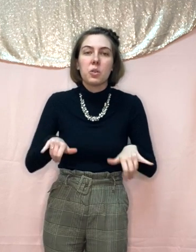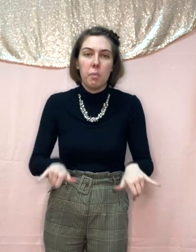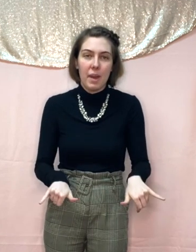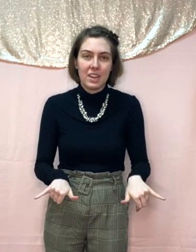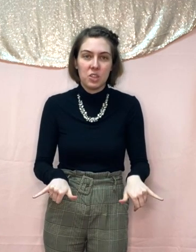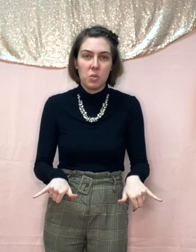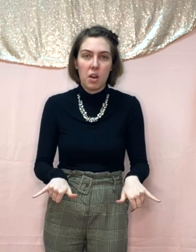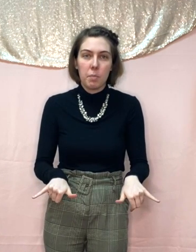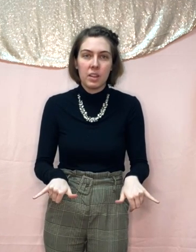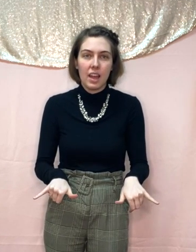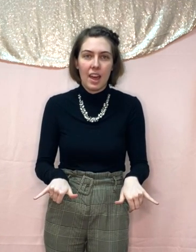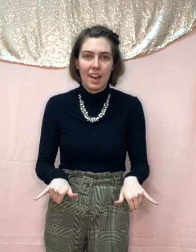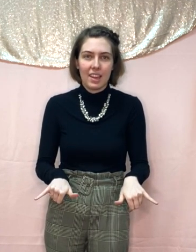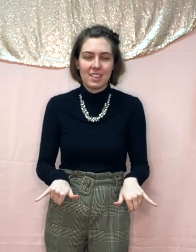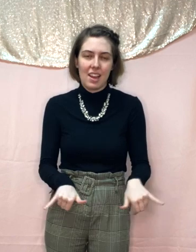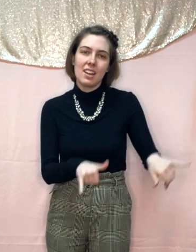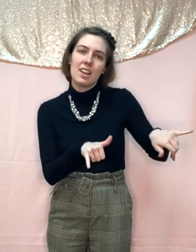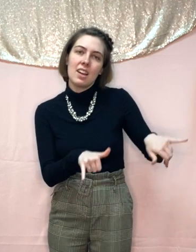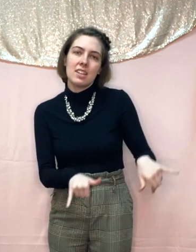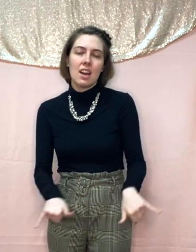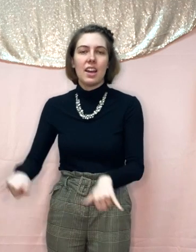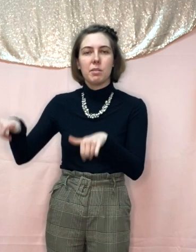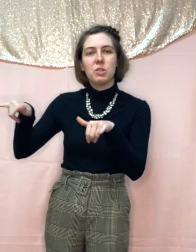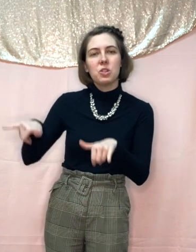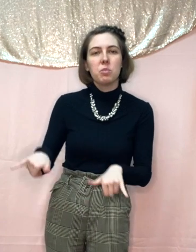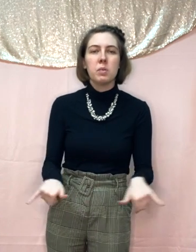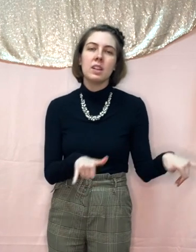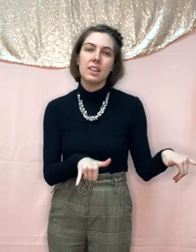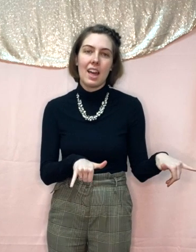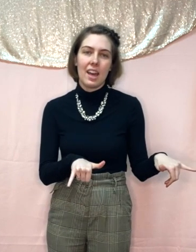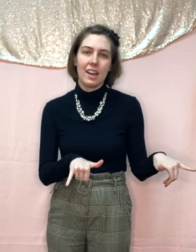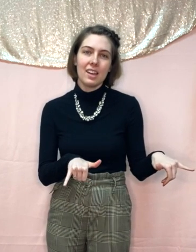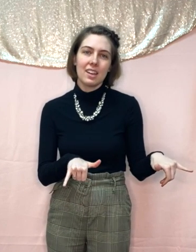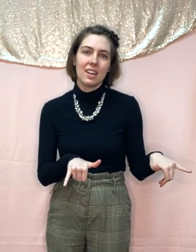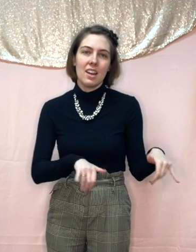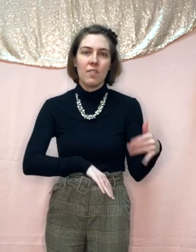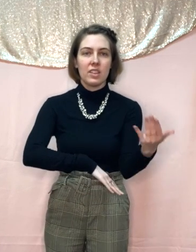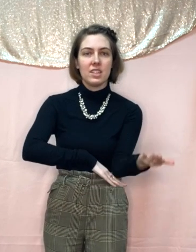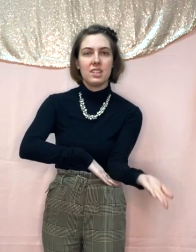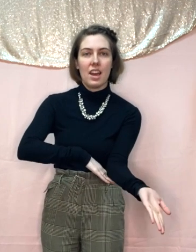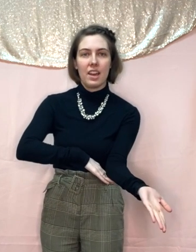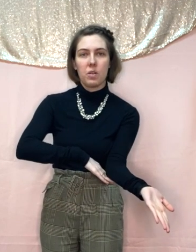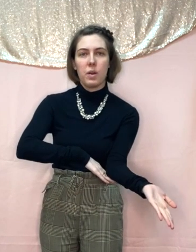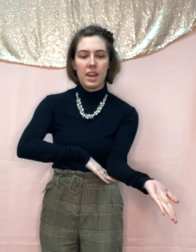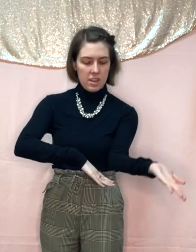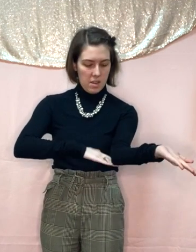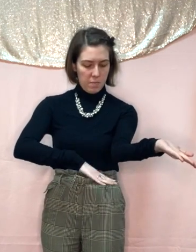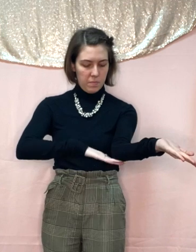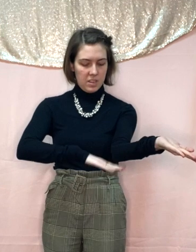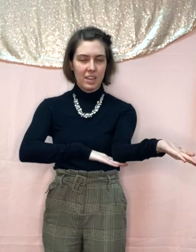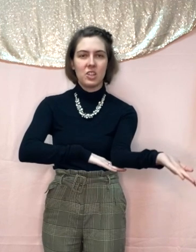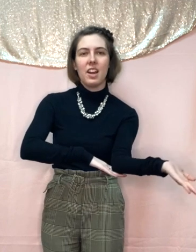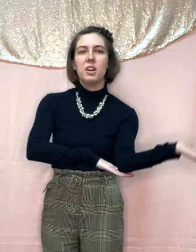to go back to our play sign. Time to play for the day away.